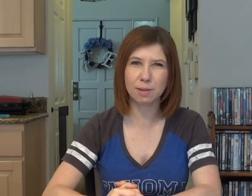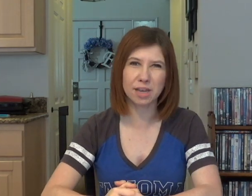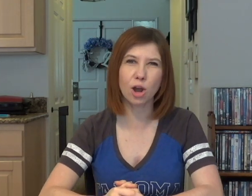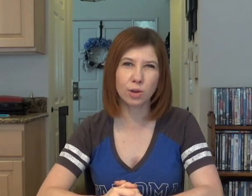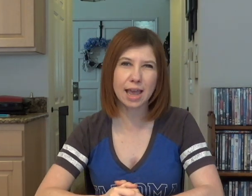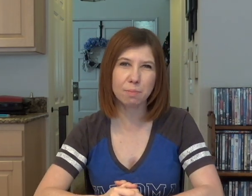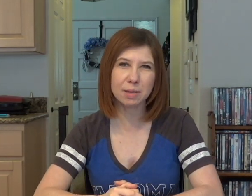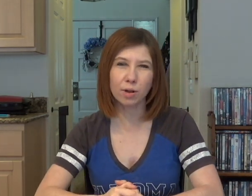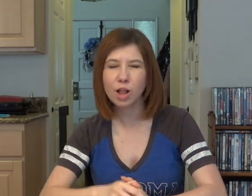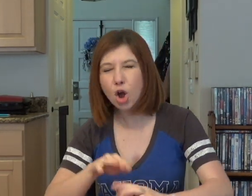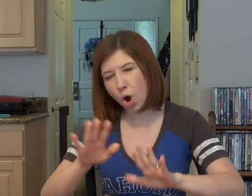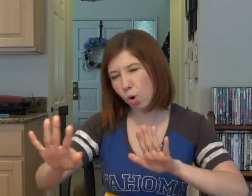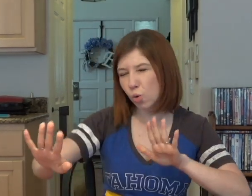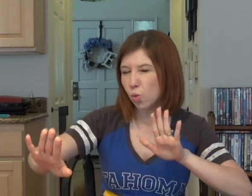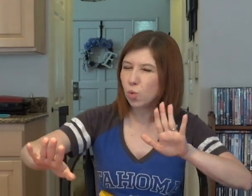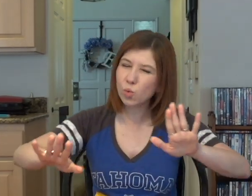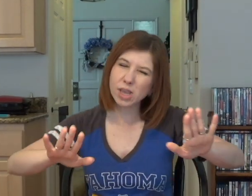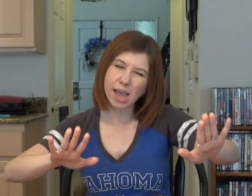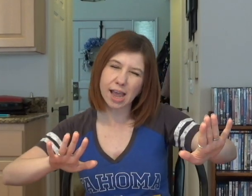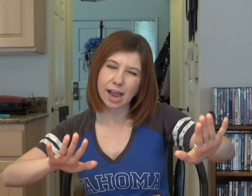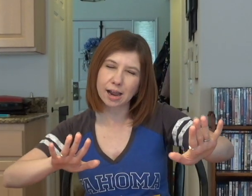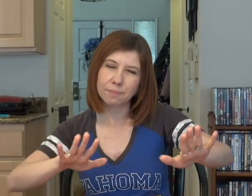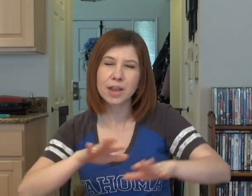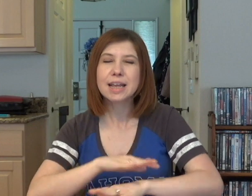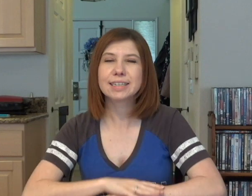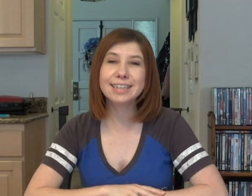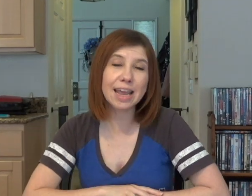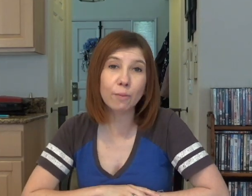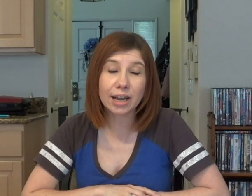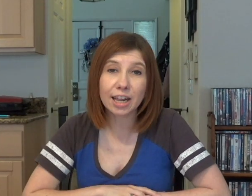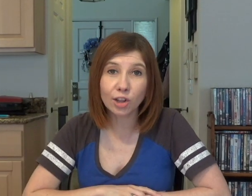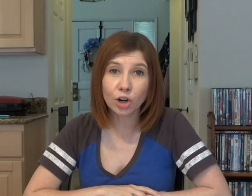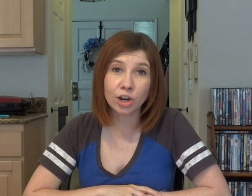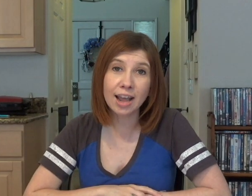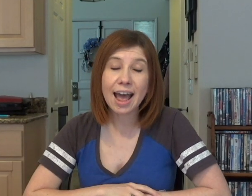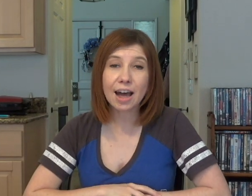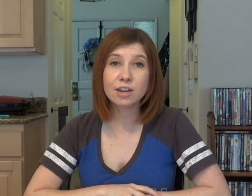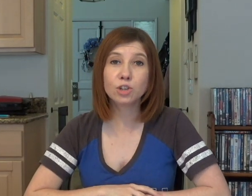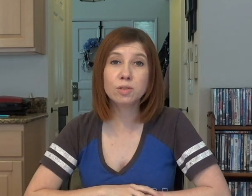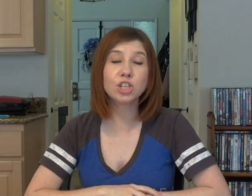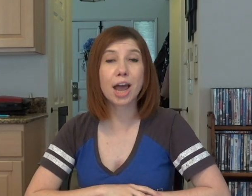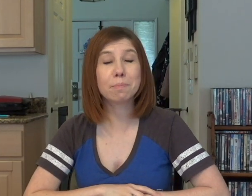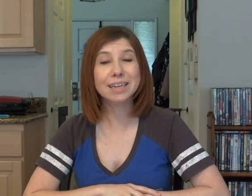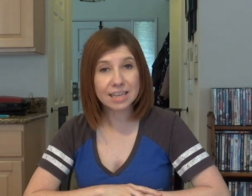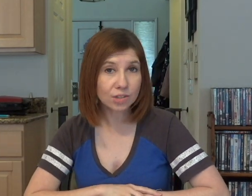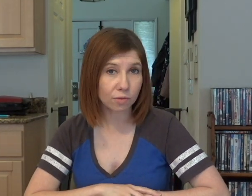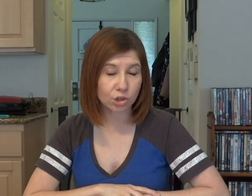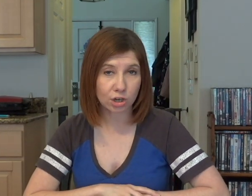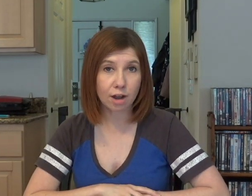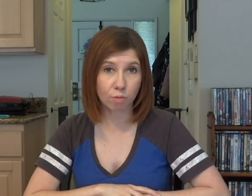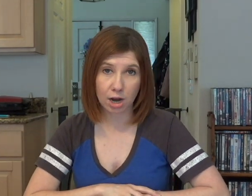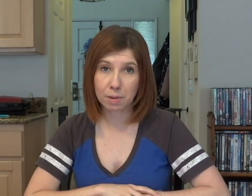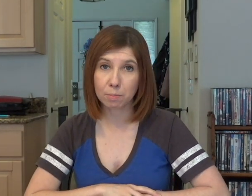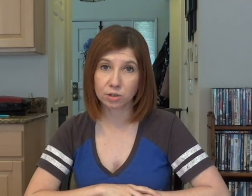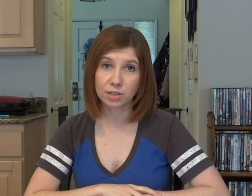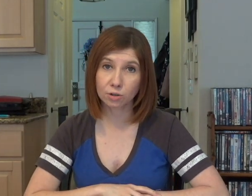give me an oh yeah, people? Oh yeah. Today we're going to learn how to do the Japanese version of Rock Paper Scissors,